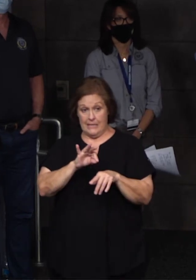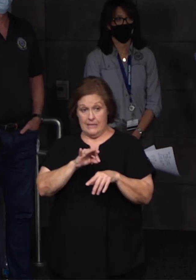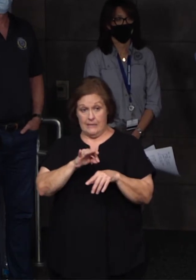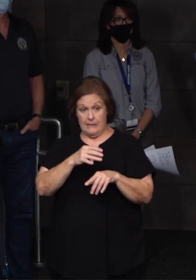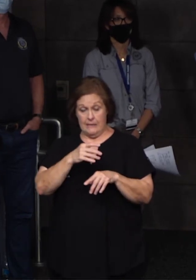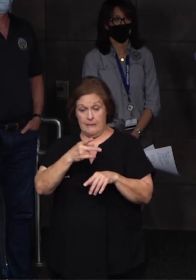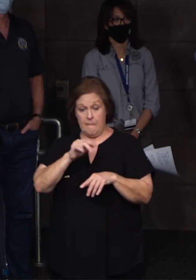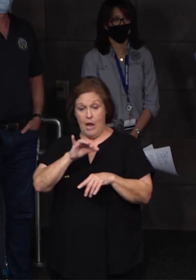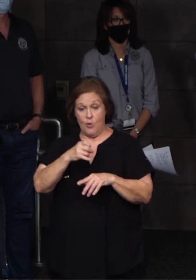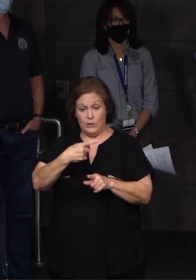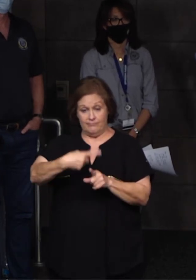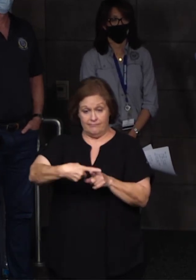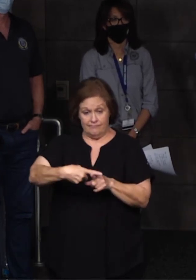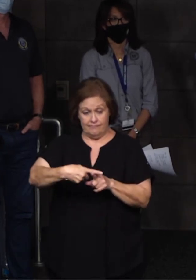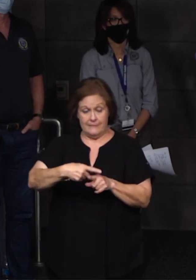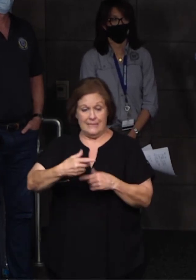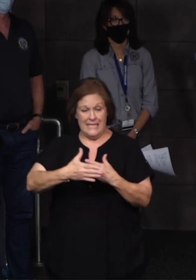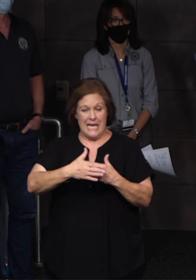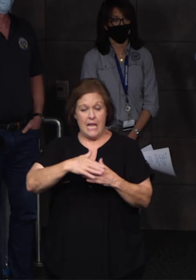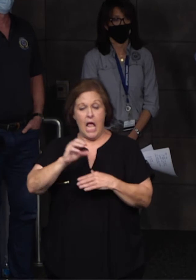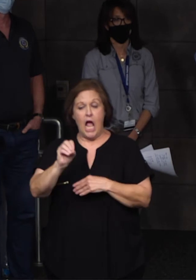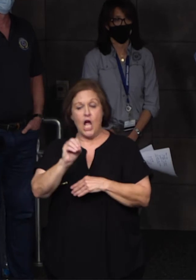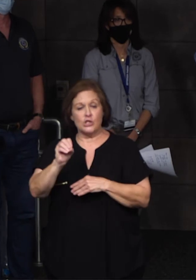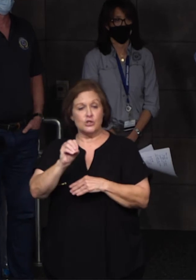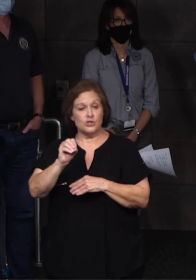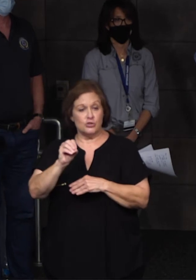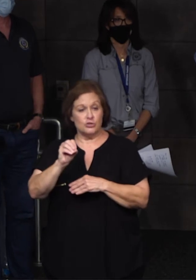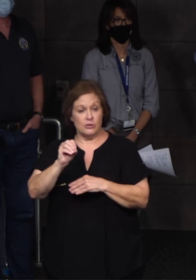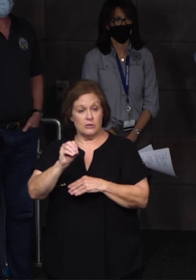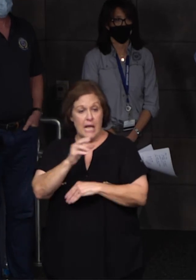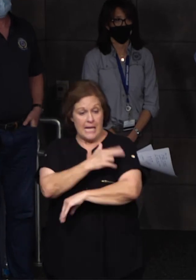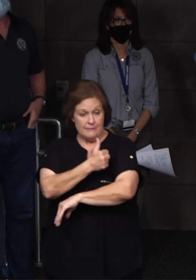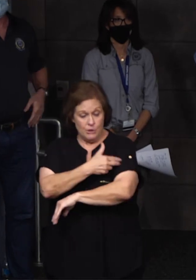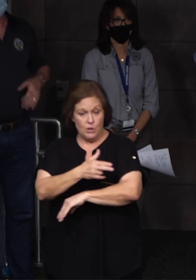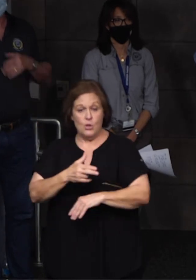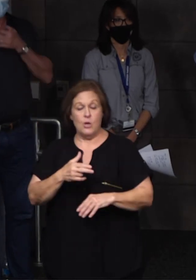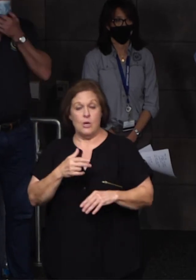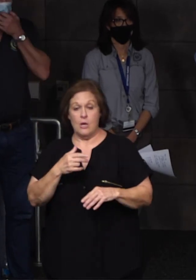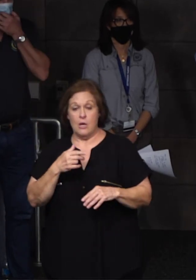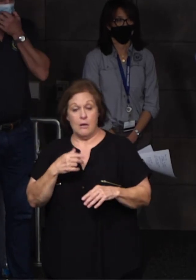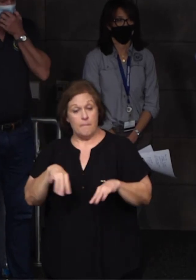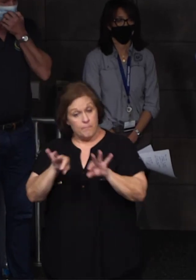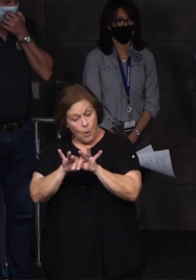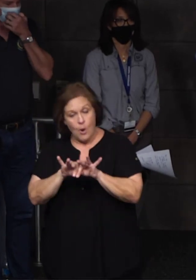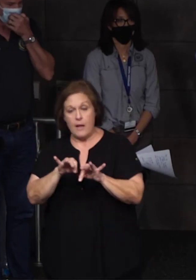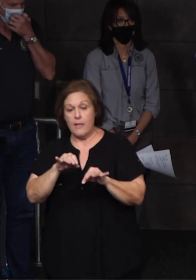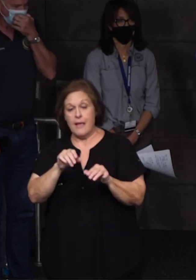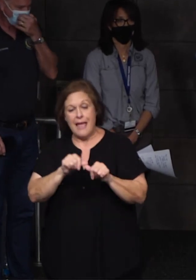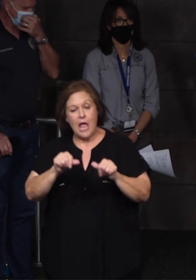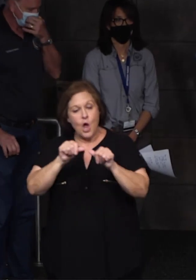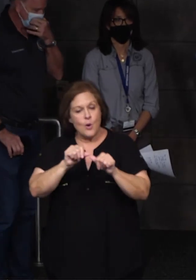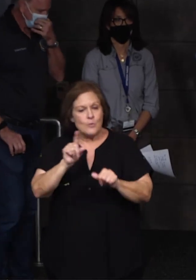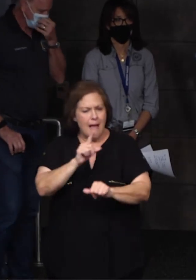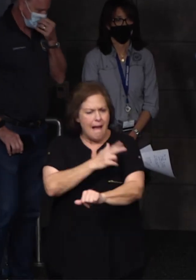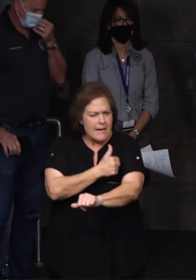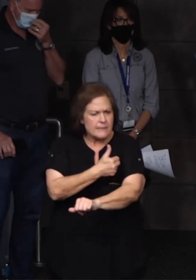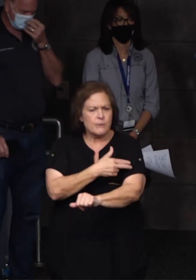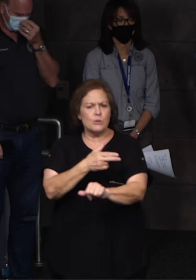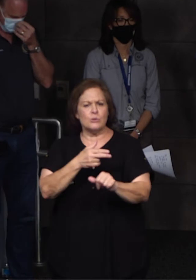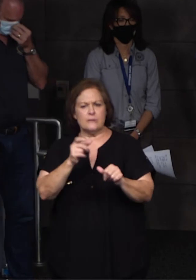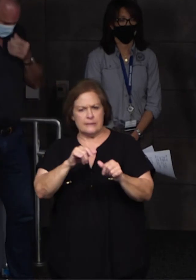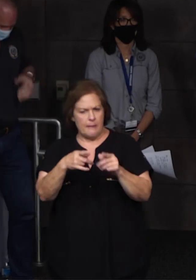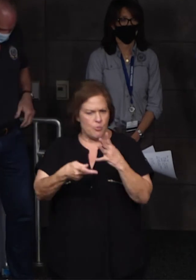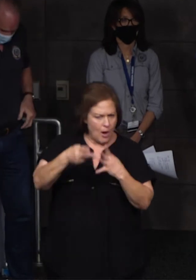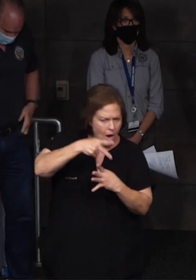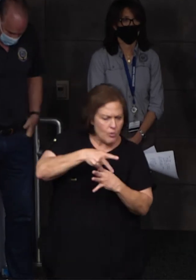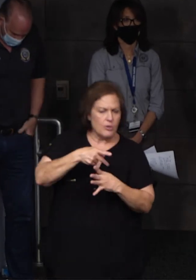from the Ochsner main campus. Again, we said we're going to focus on the critical care facilities such as hospitals and then also critical